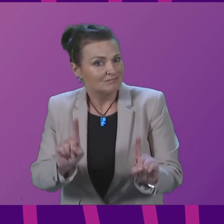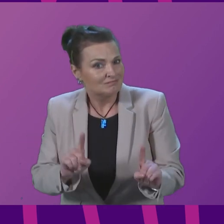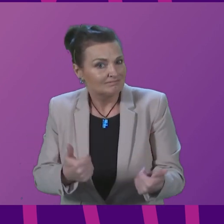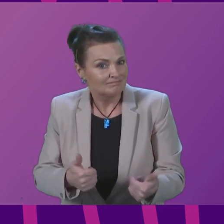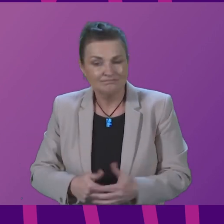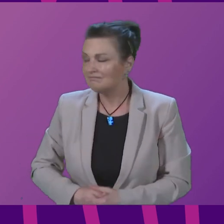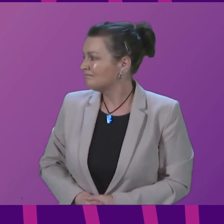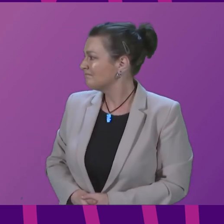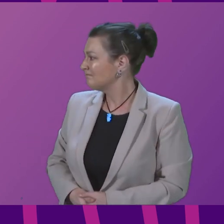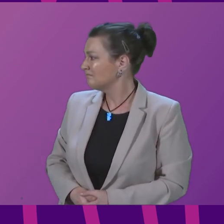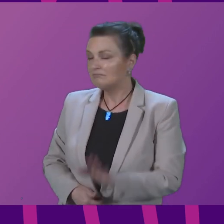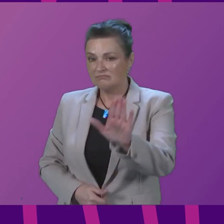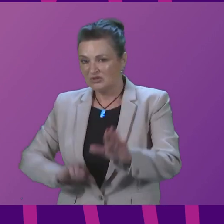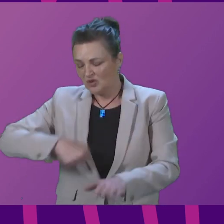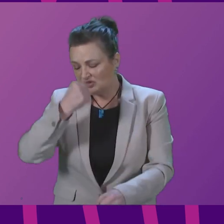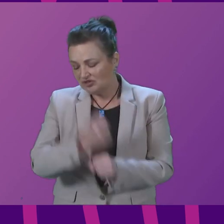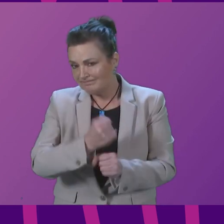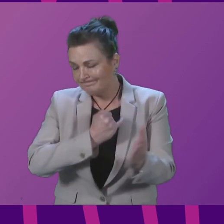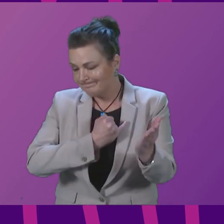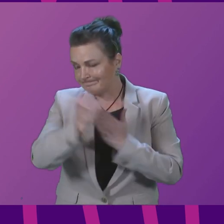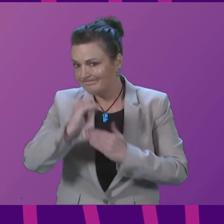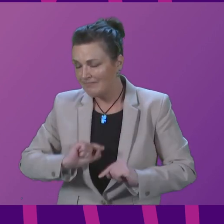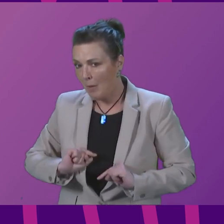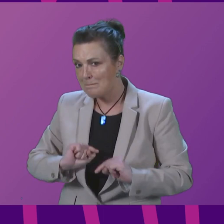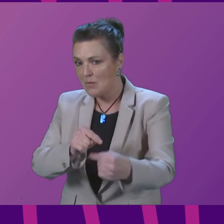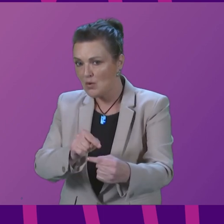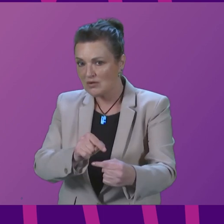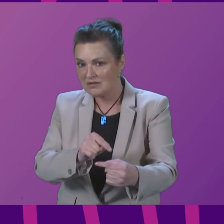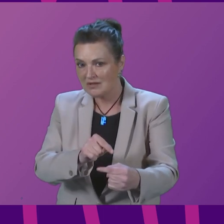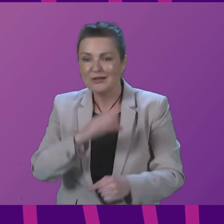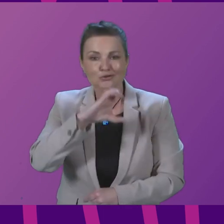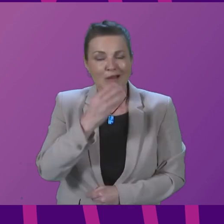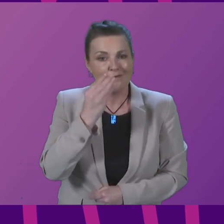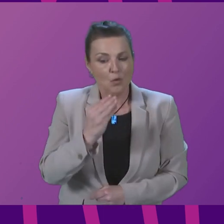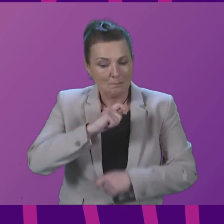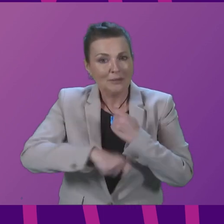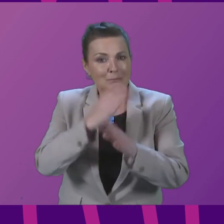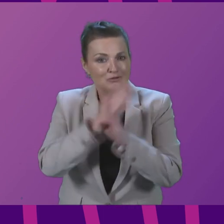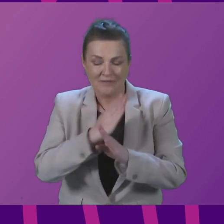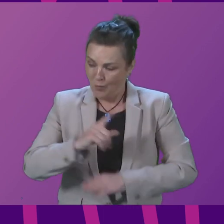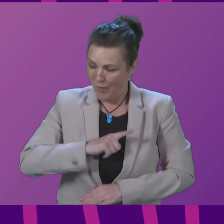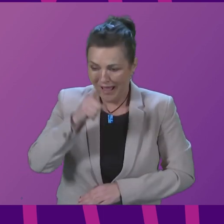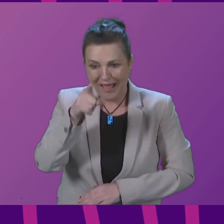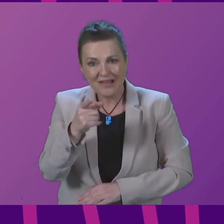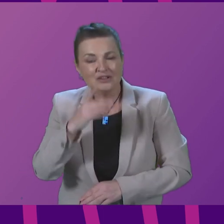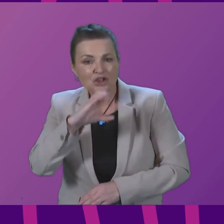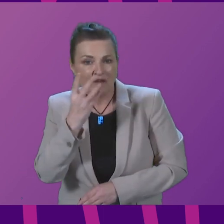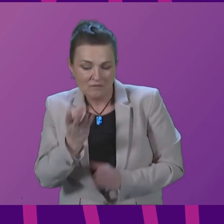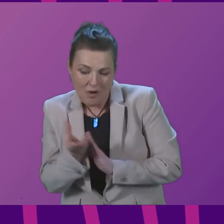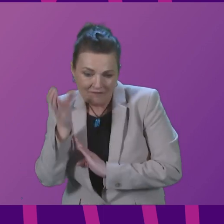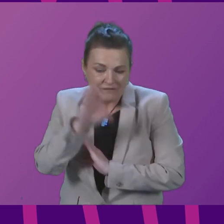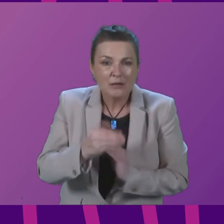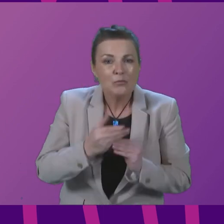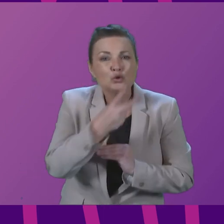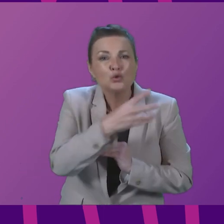privatisation of Channel 4. In its present form, Channel 4 makes a significant contribution to the creative sector in Scotland, investing more than